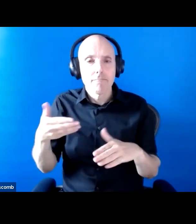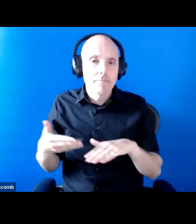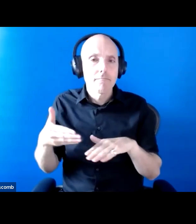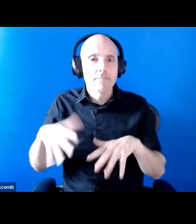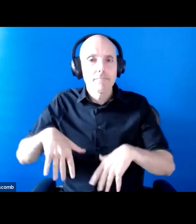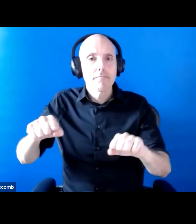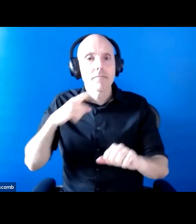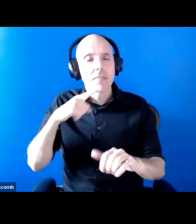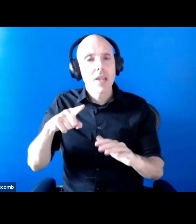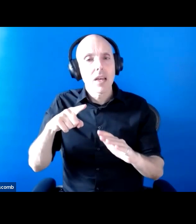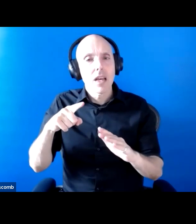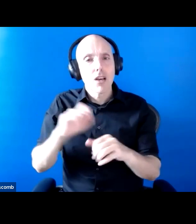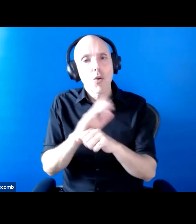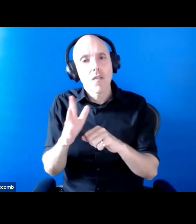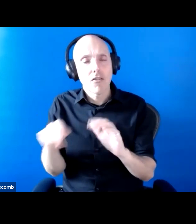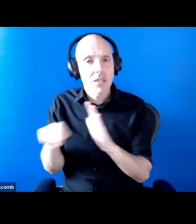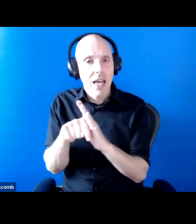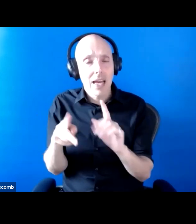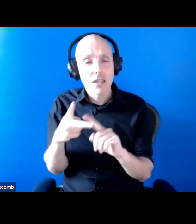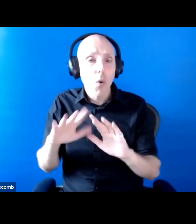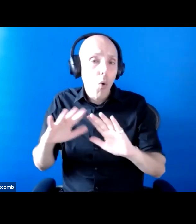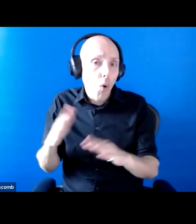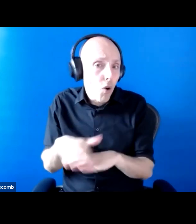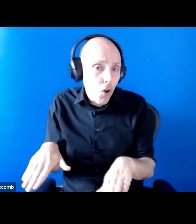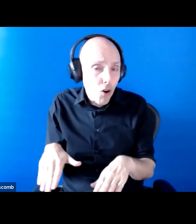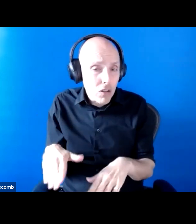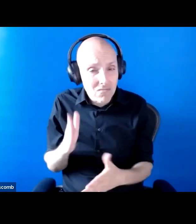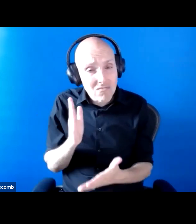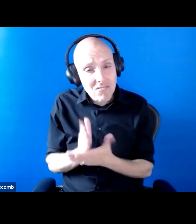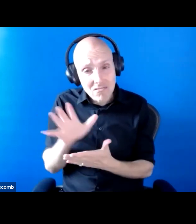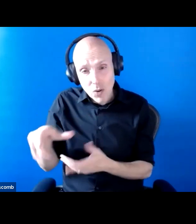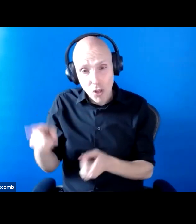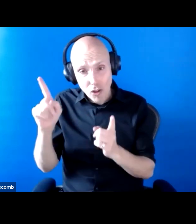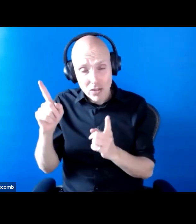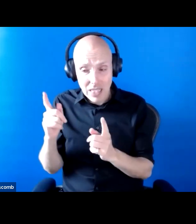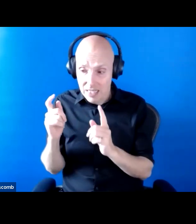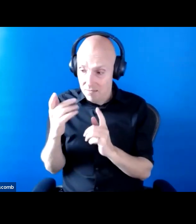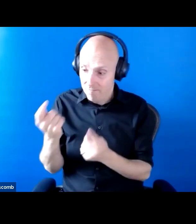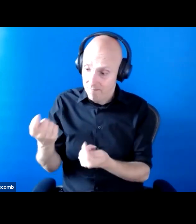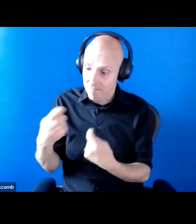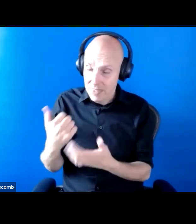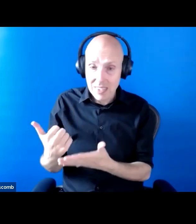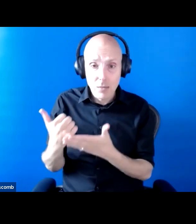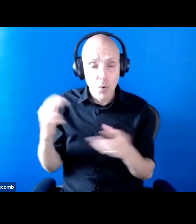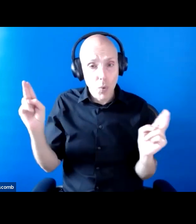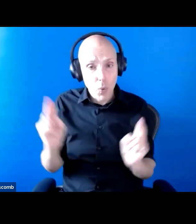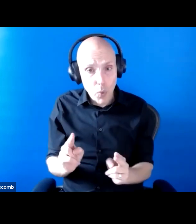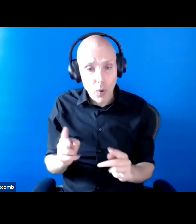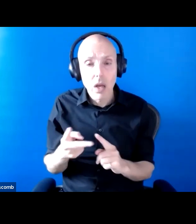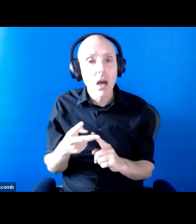people did get less support. Arguments were made about when you can't leave the house anyway, so